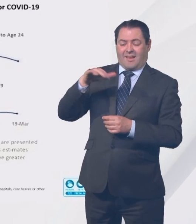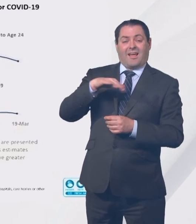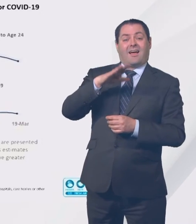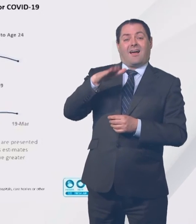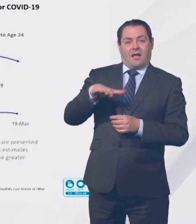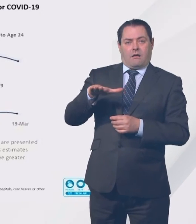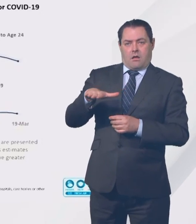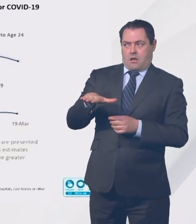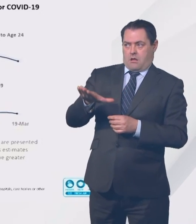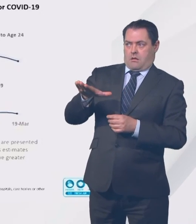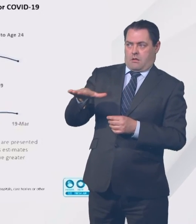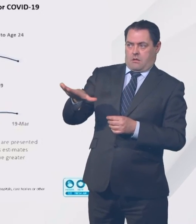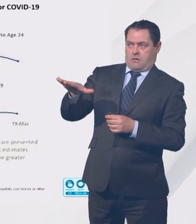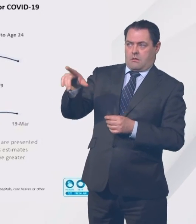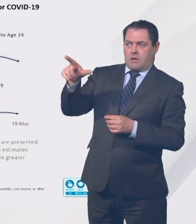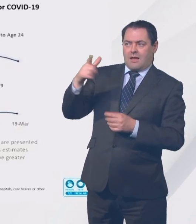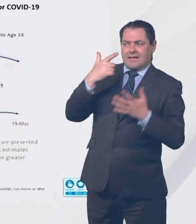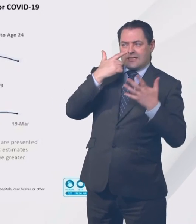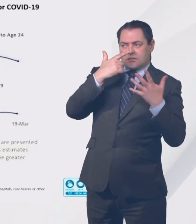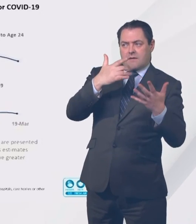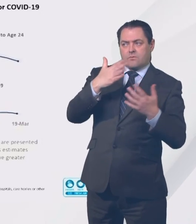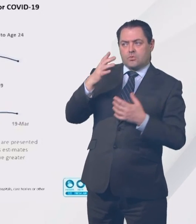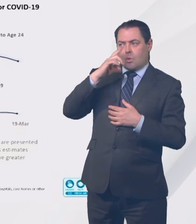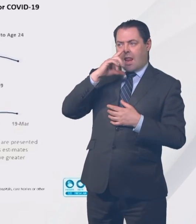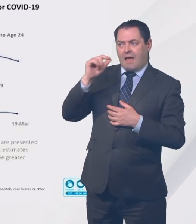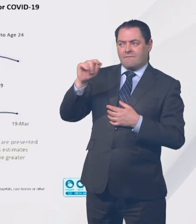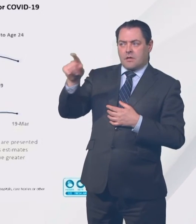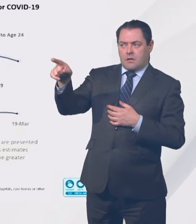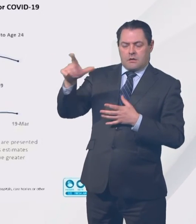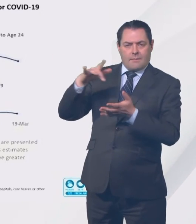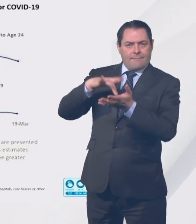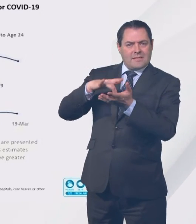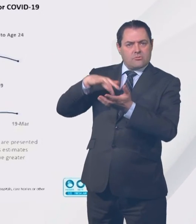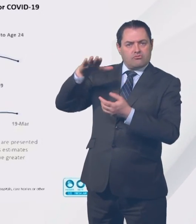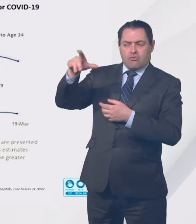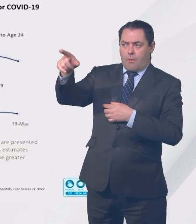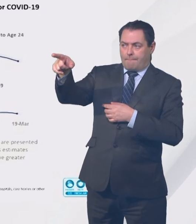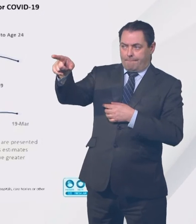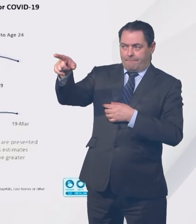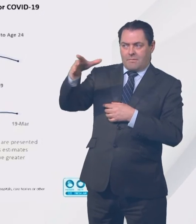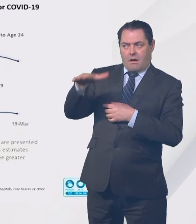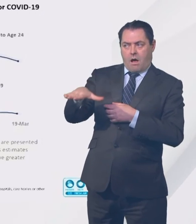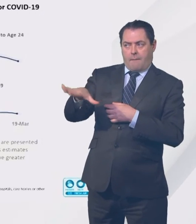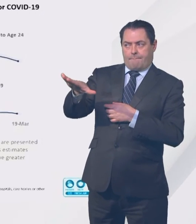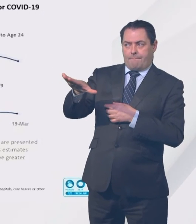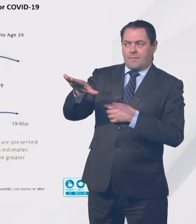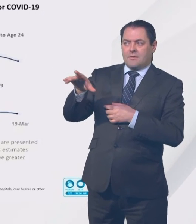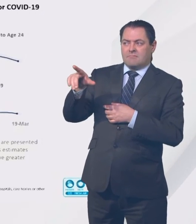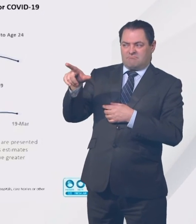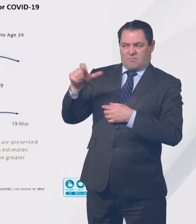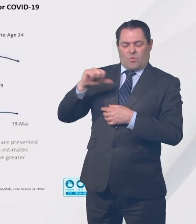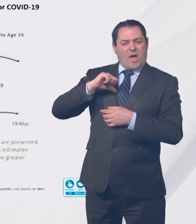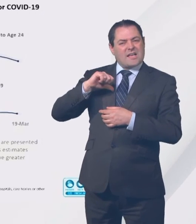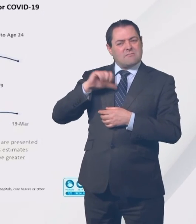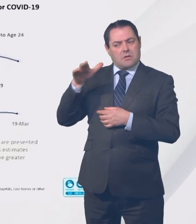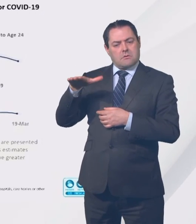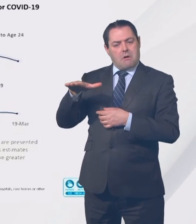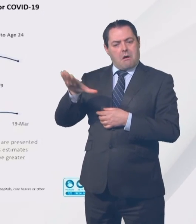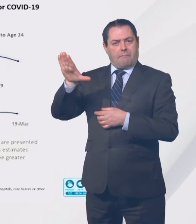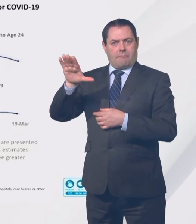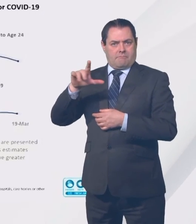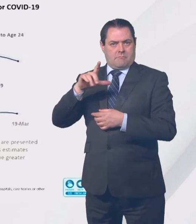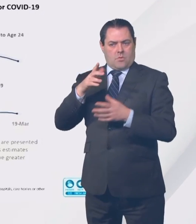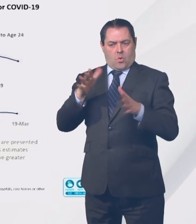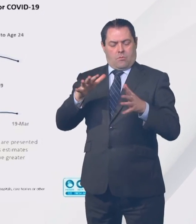some increases in transmission, and we should expect that. That is one of the things we have to anticipate will happen as some